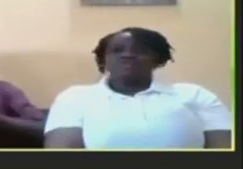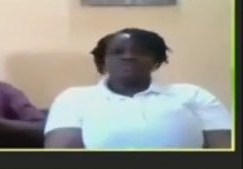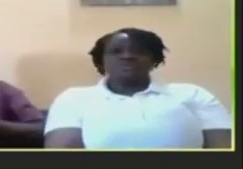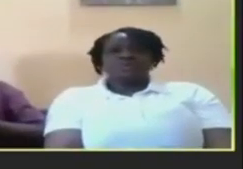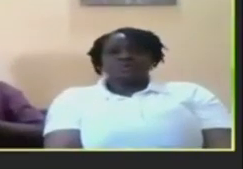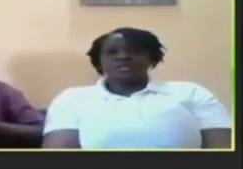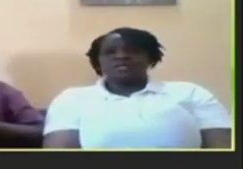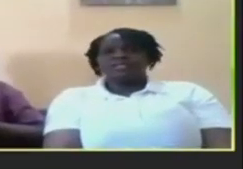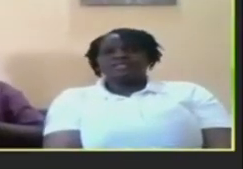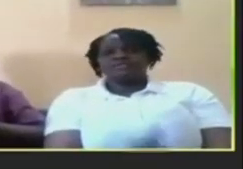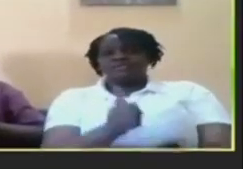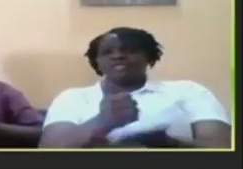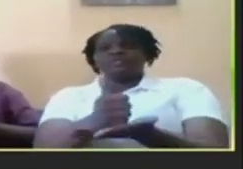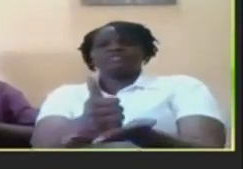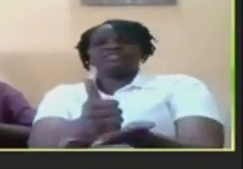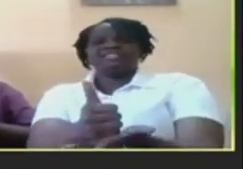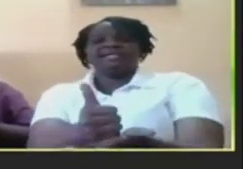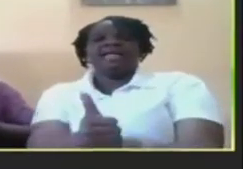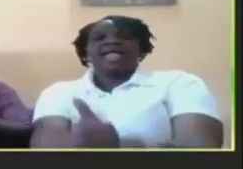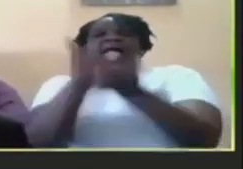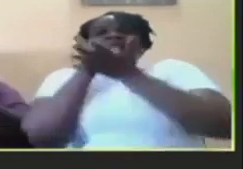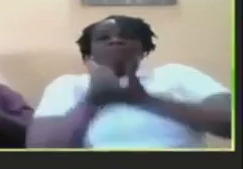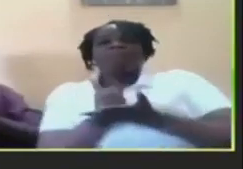yes so you can also say help me